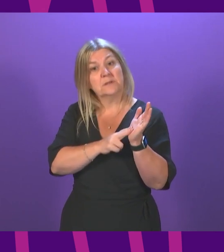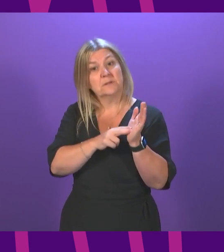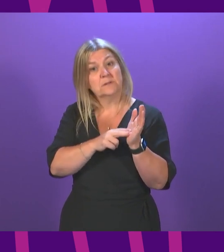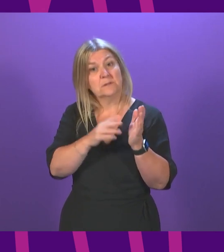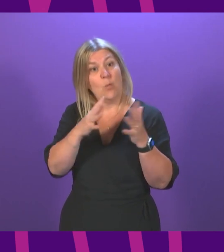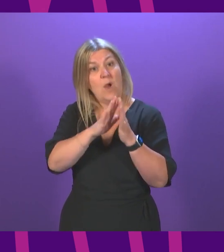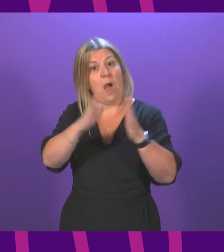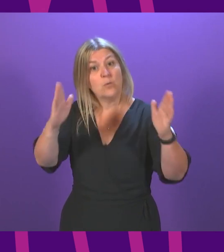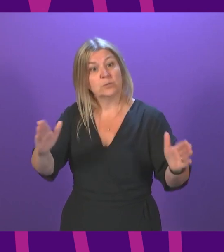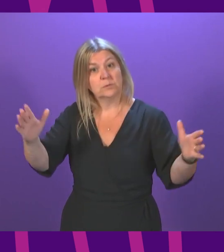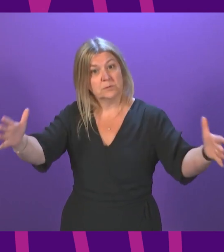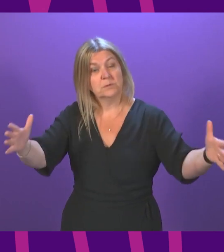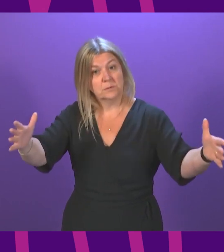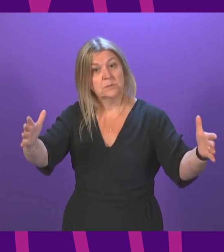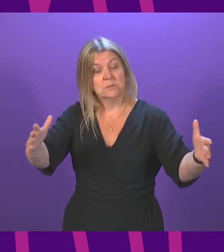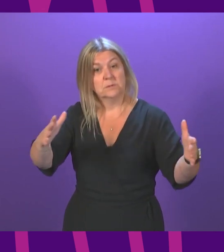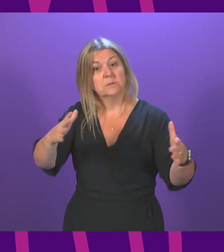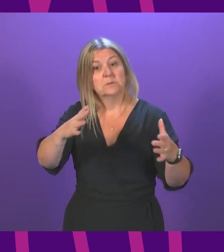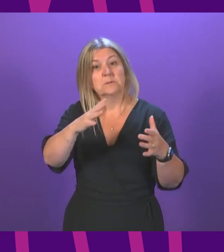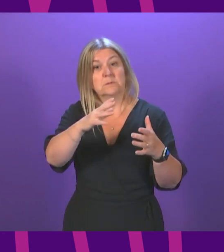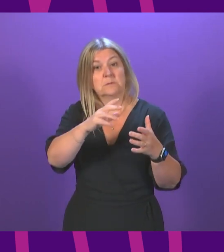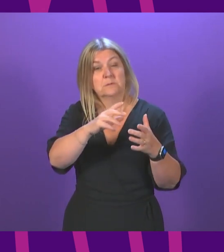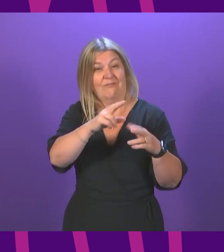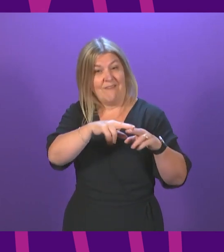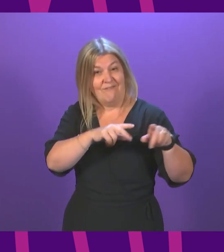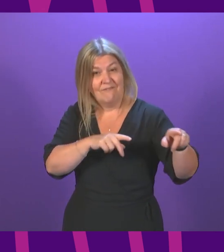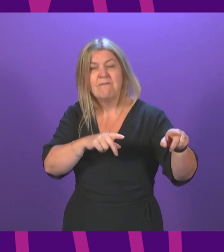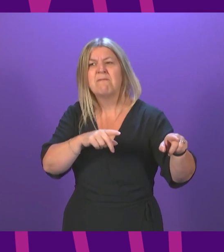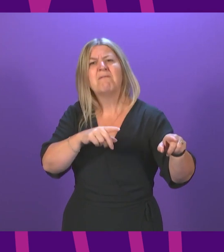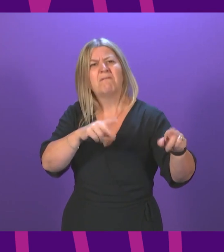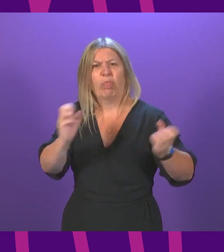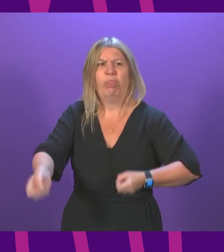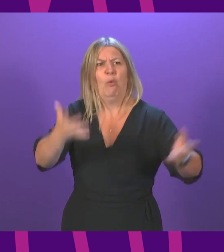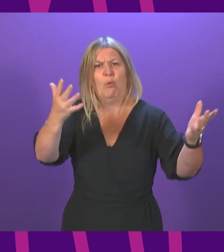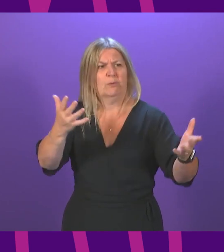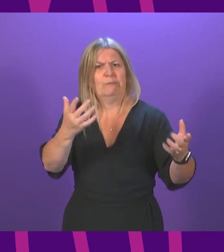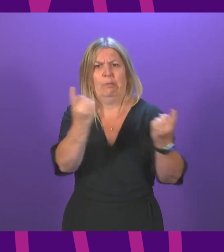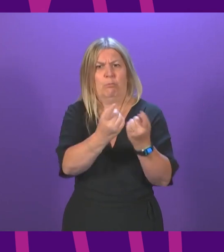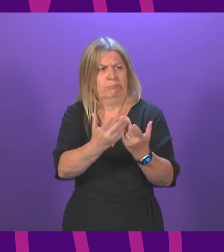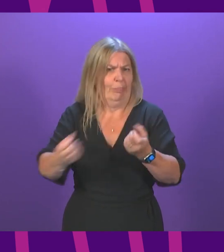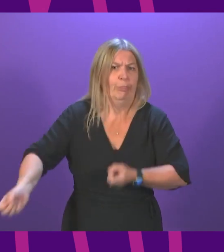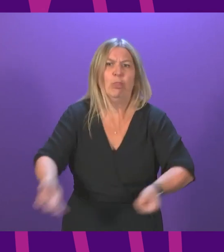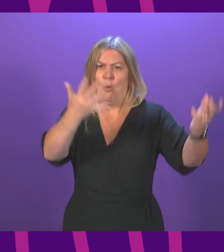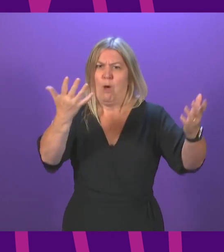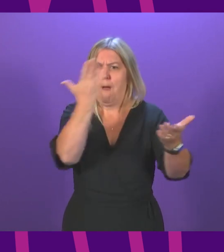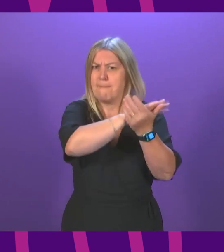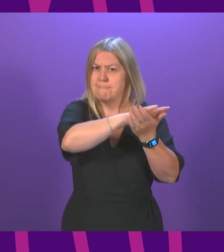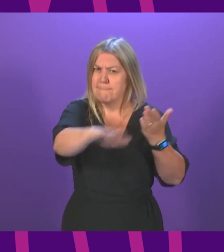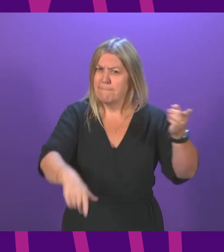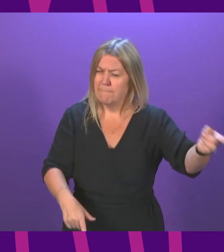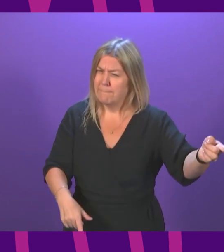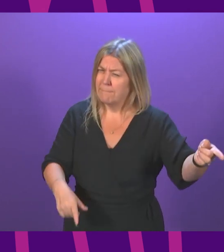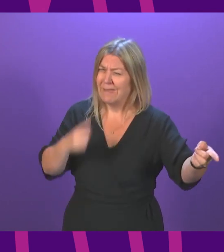including televisions, laptops and face covering. This level of waste is obscene. In 2020 alone, Amazon's